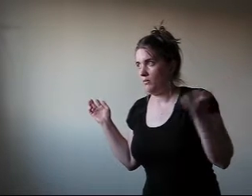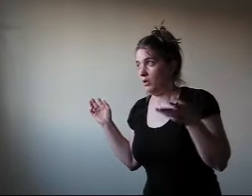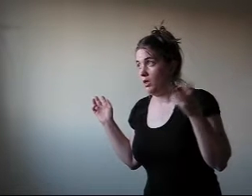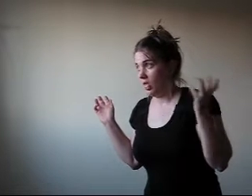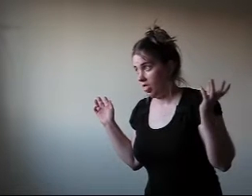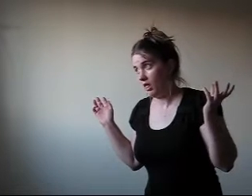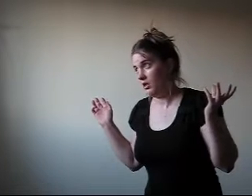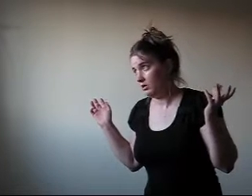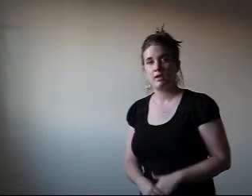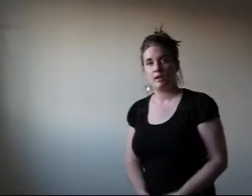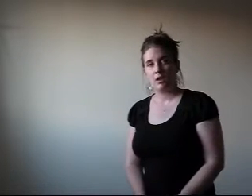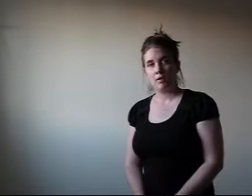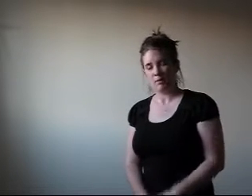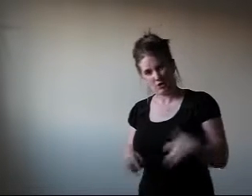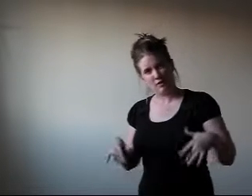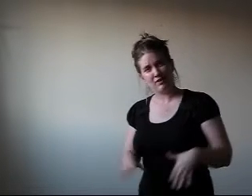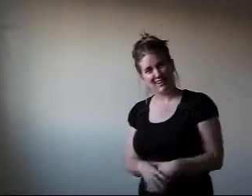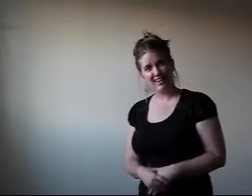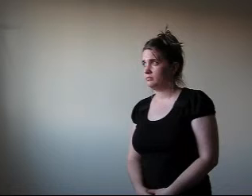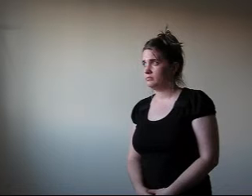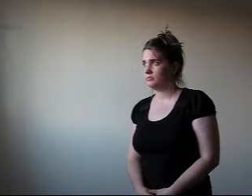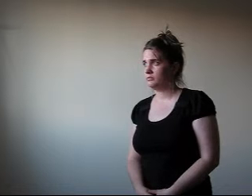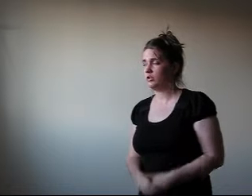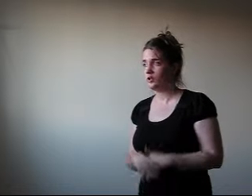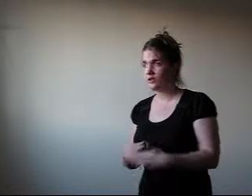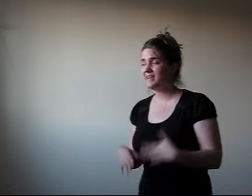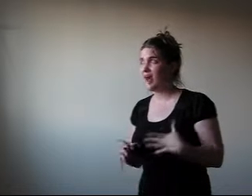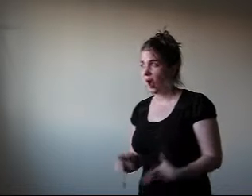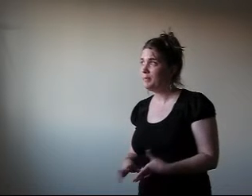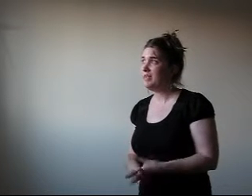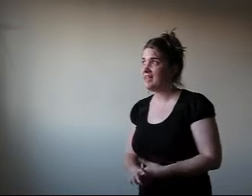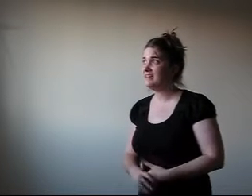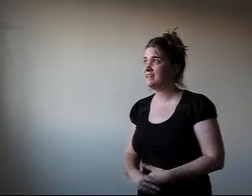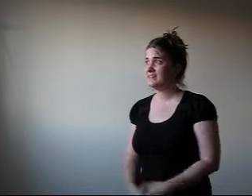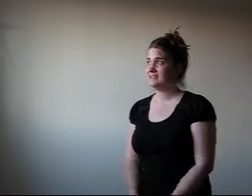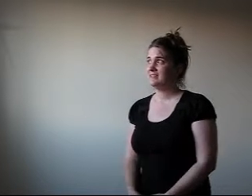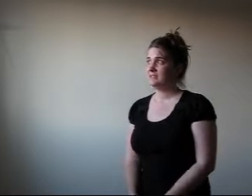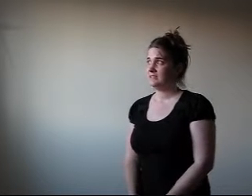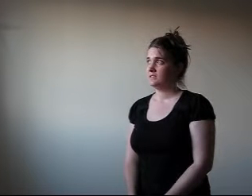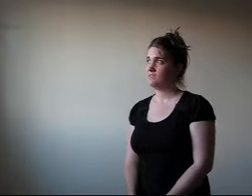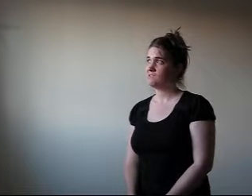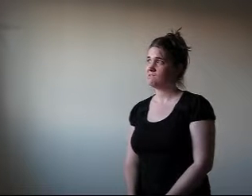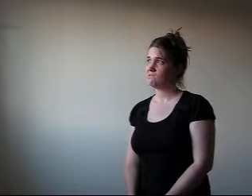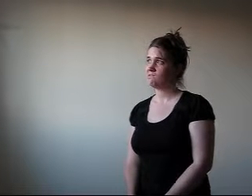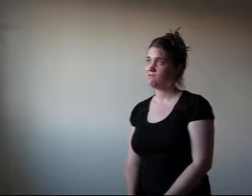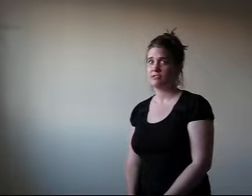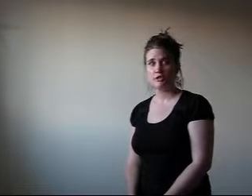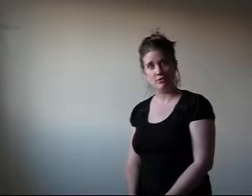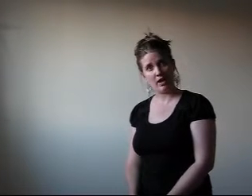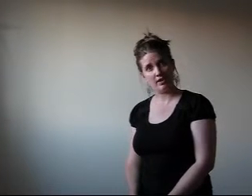Ugh. But currently, currently obligated... You guys.